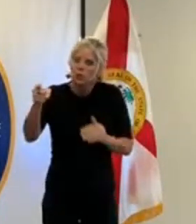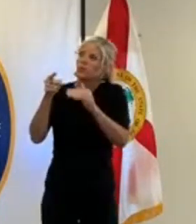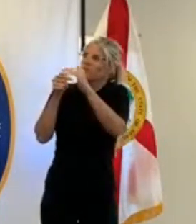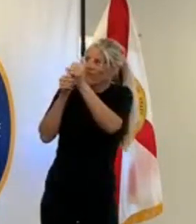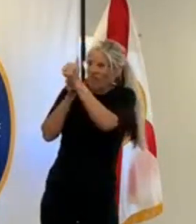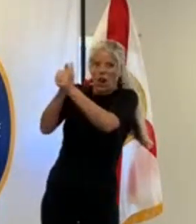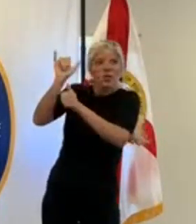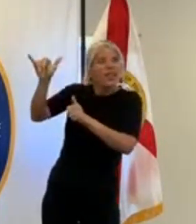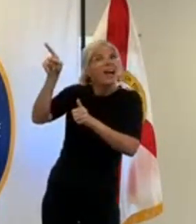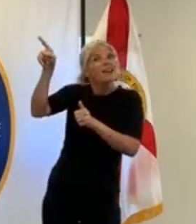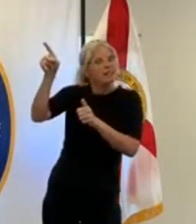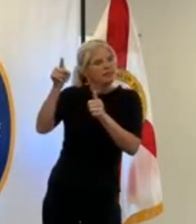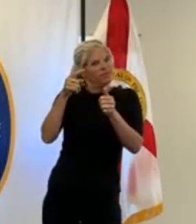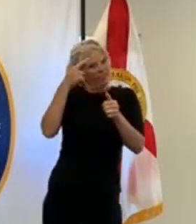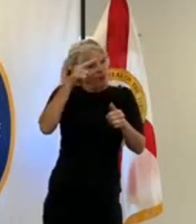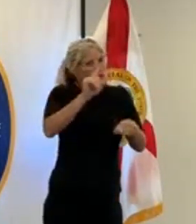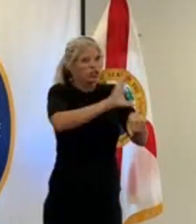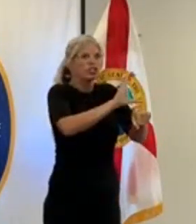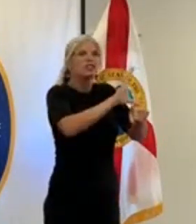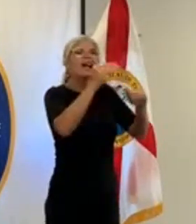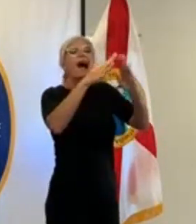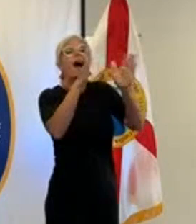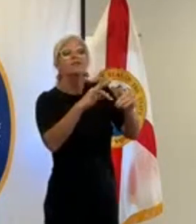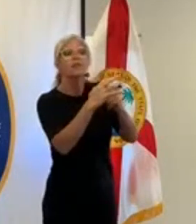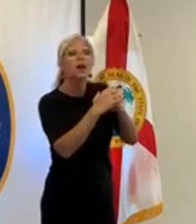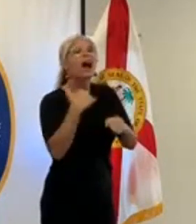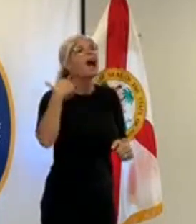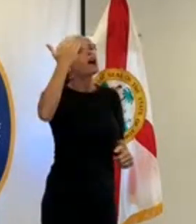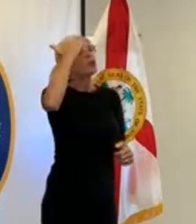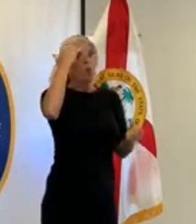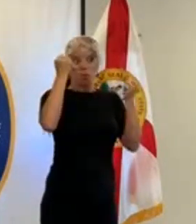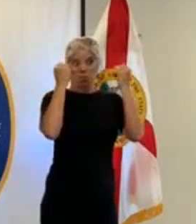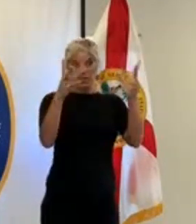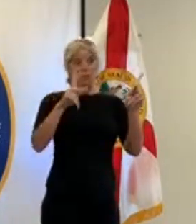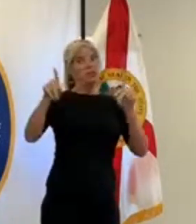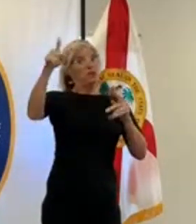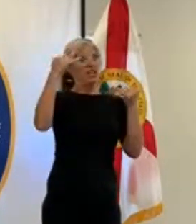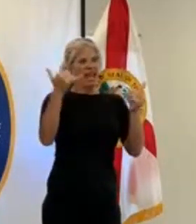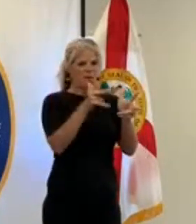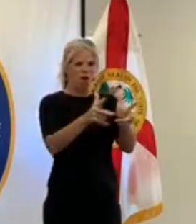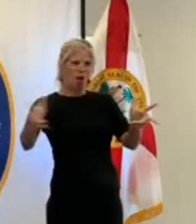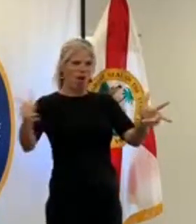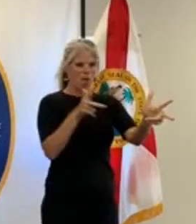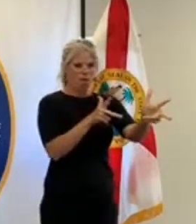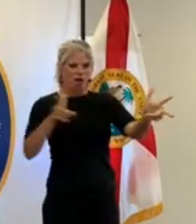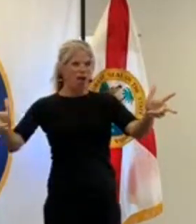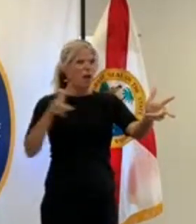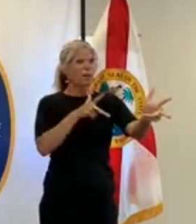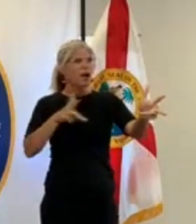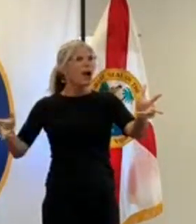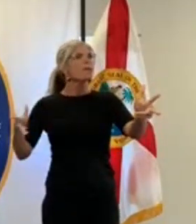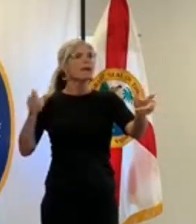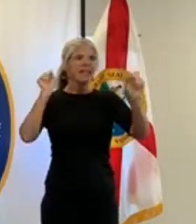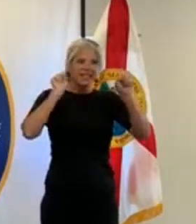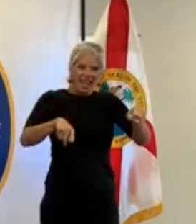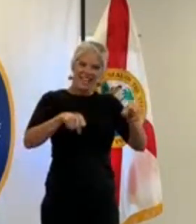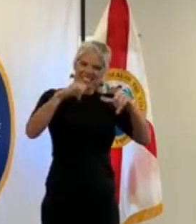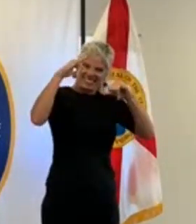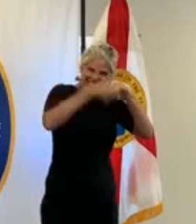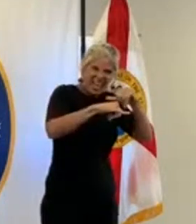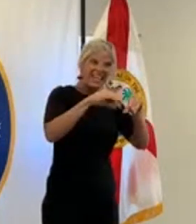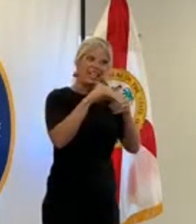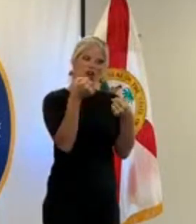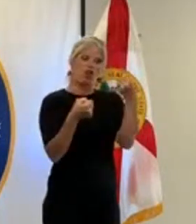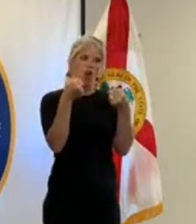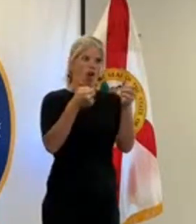churches out there that are conducting services in parking lots uh and their parishioners are remaining within their vehicles uh there i